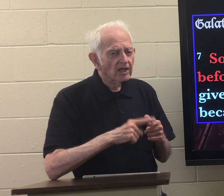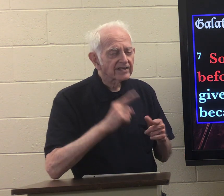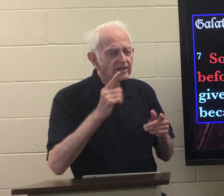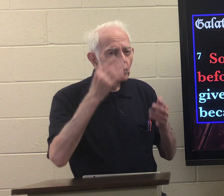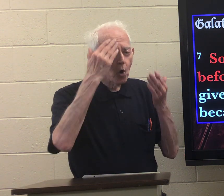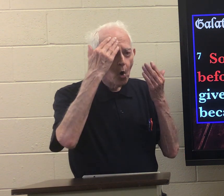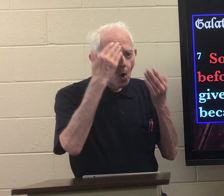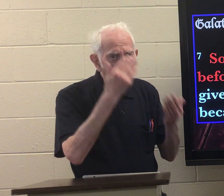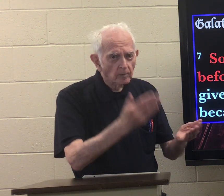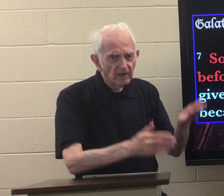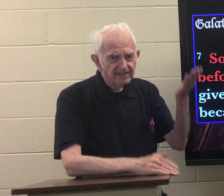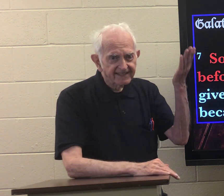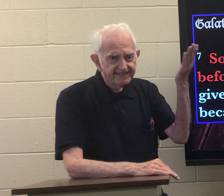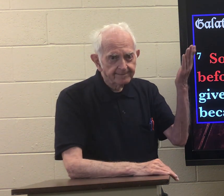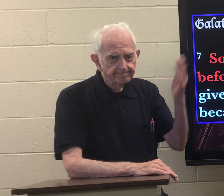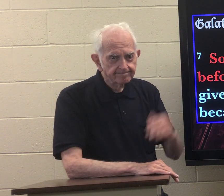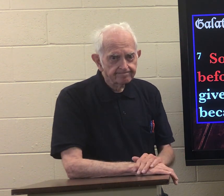then you obey him